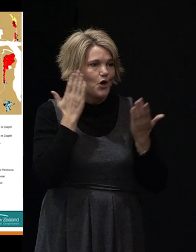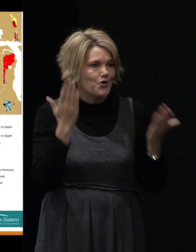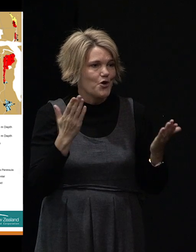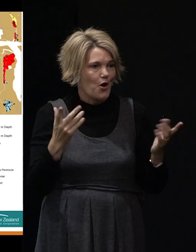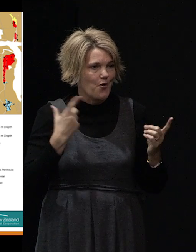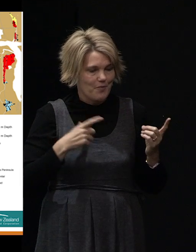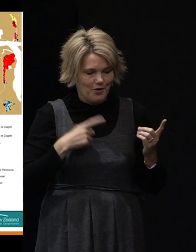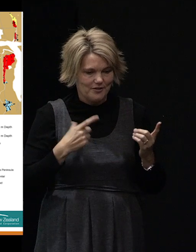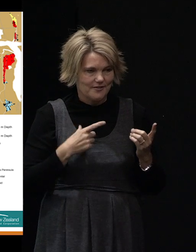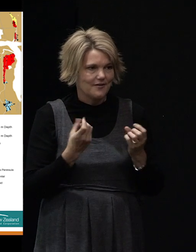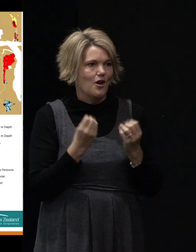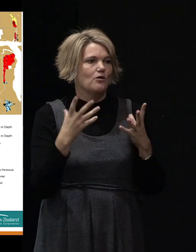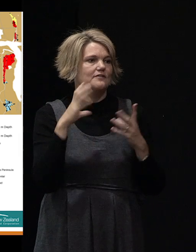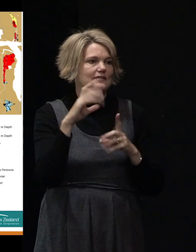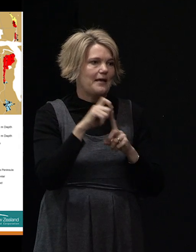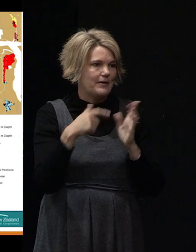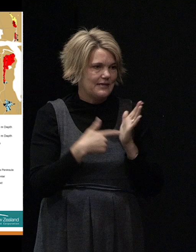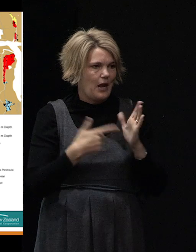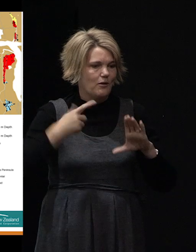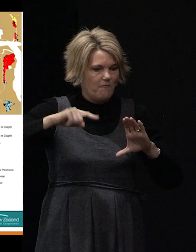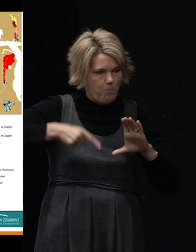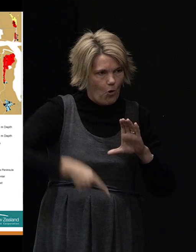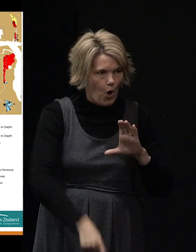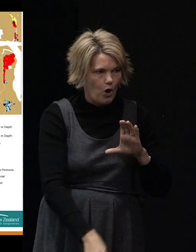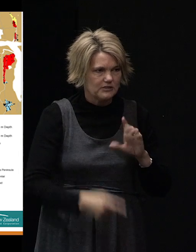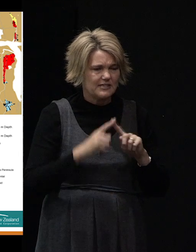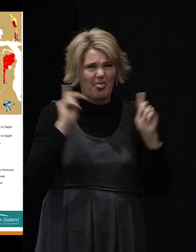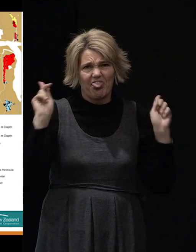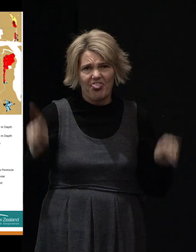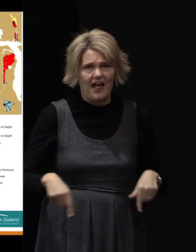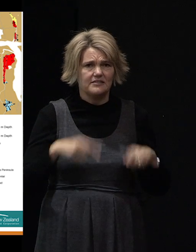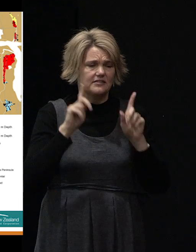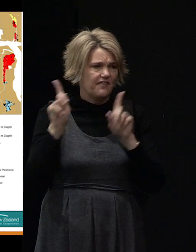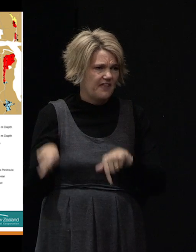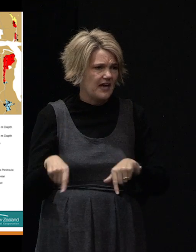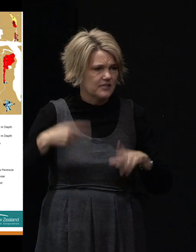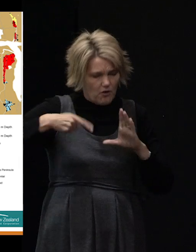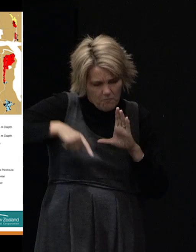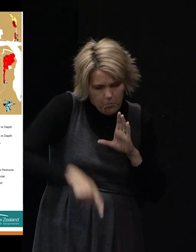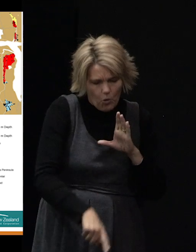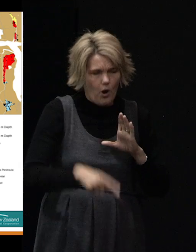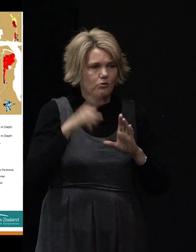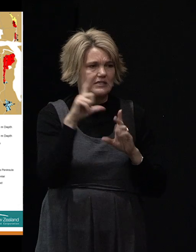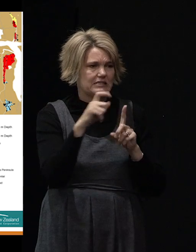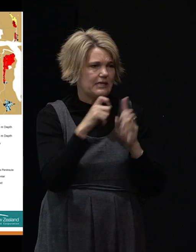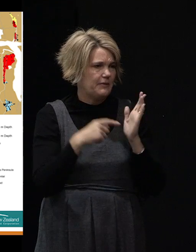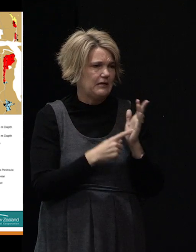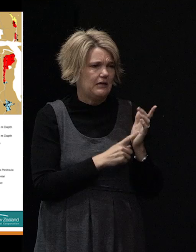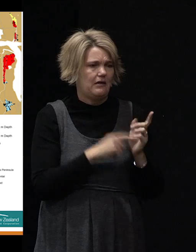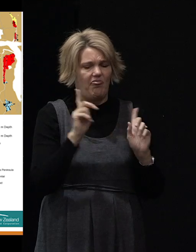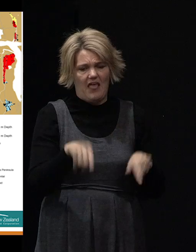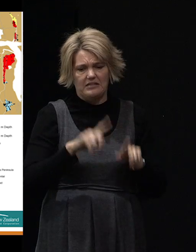or a borehole on it. There's literally been thousands and thousands of CPTs and boreholes across the city. It's been a major exercise